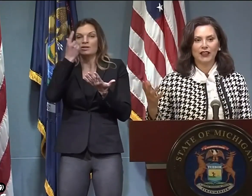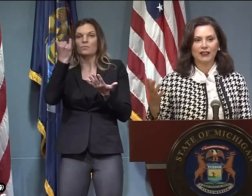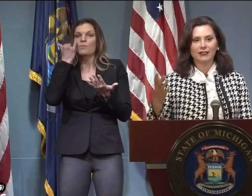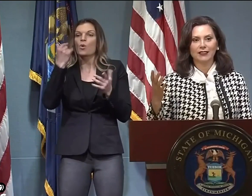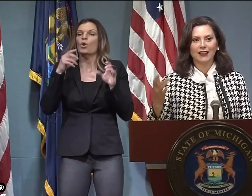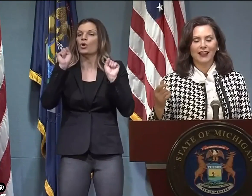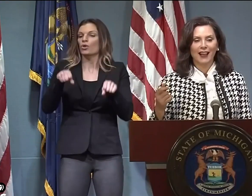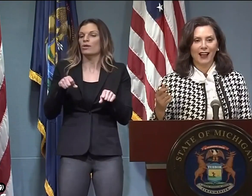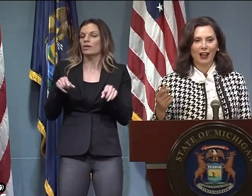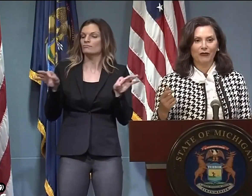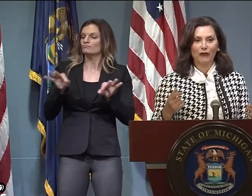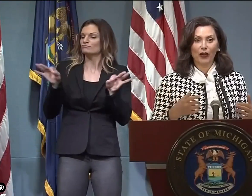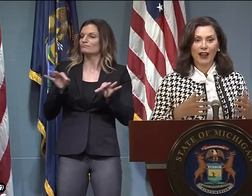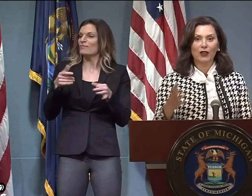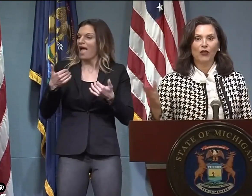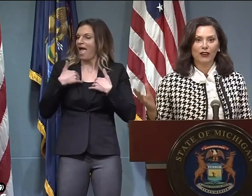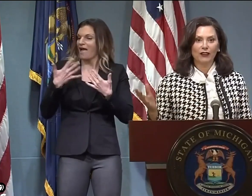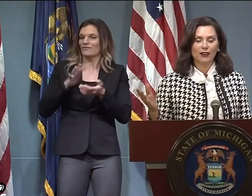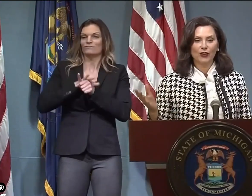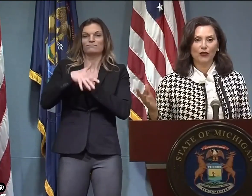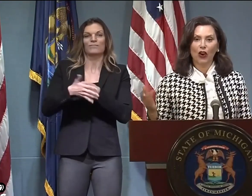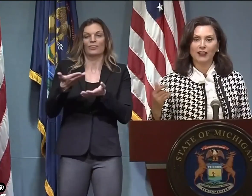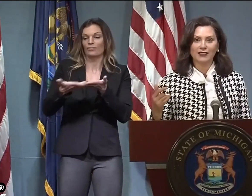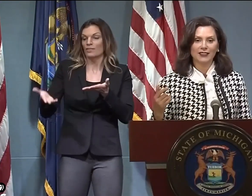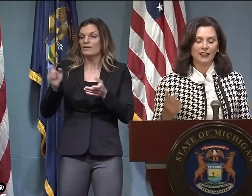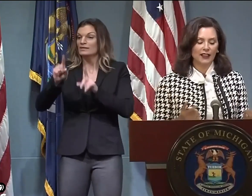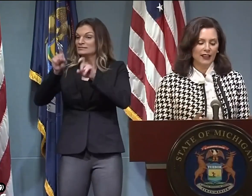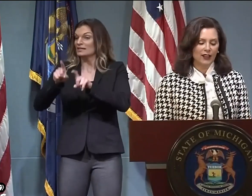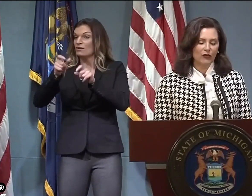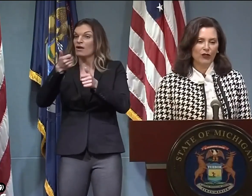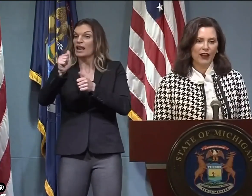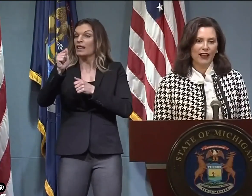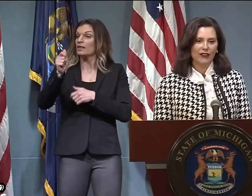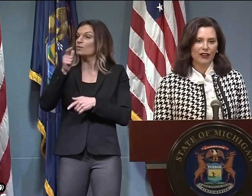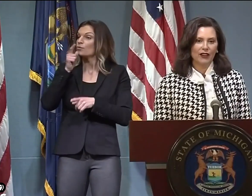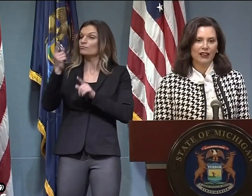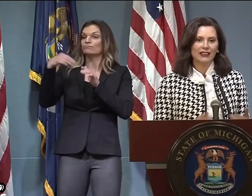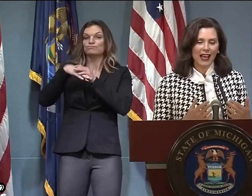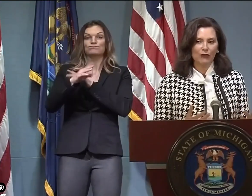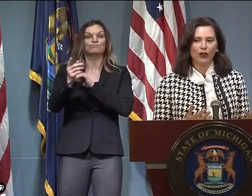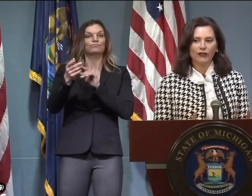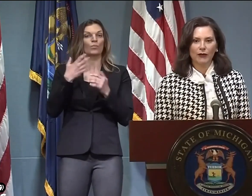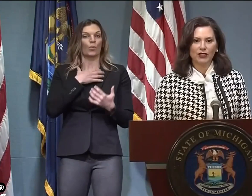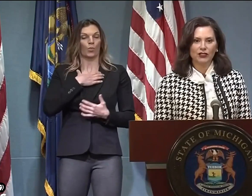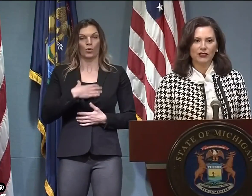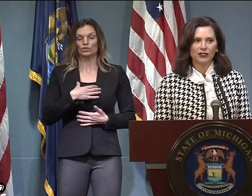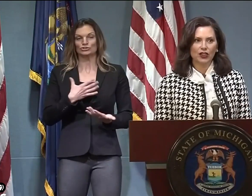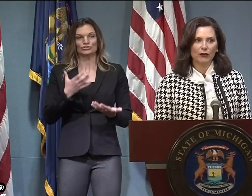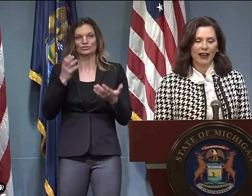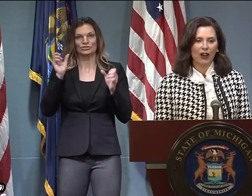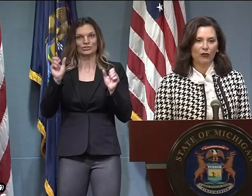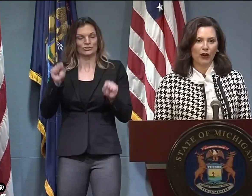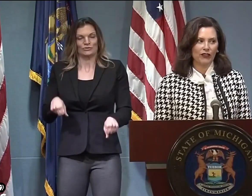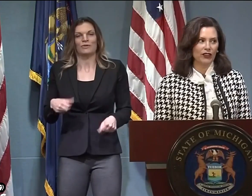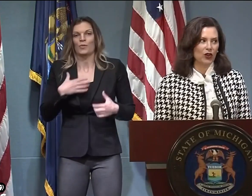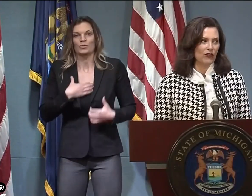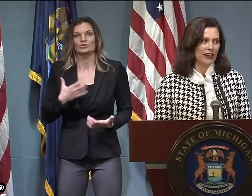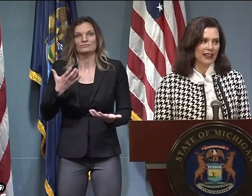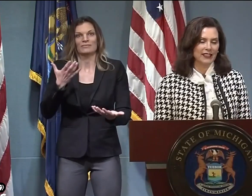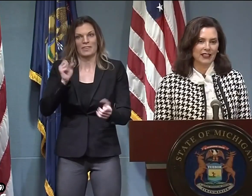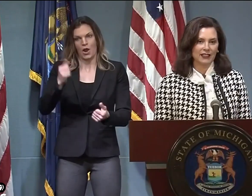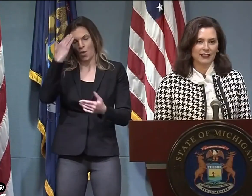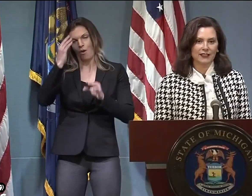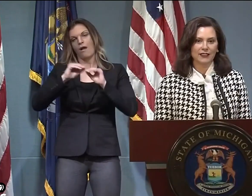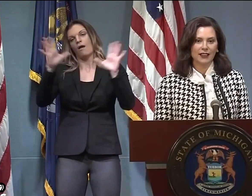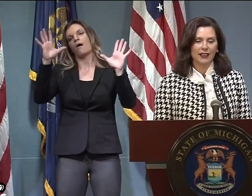perform tests the way that we do a flu test, for anyone who walks in, we would have a lot more